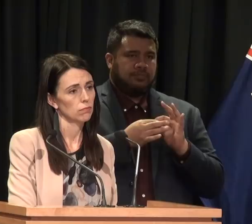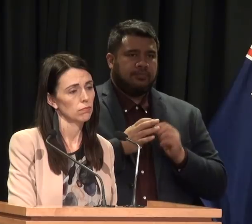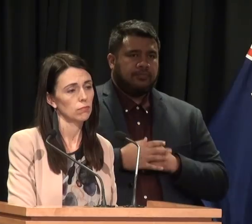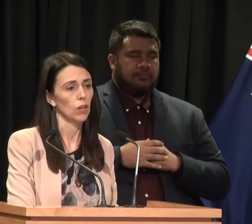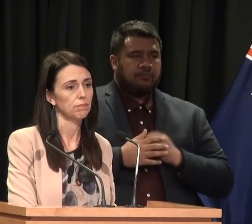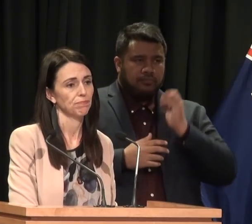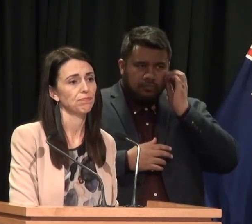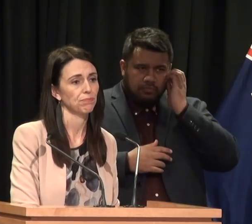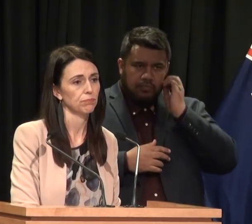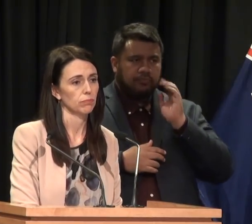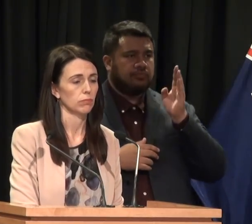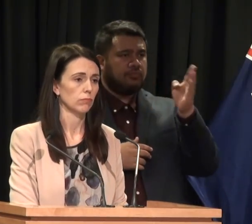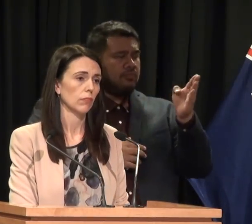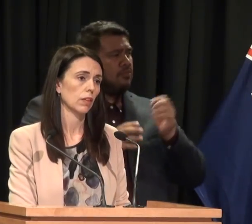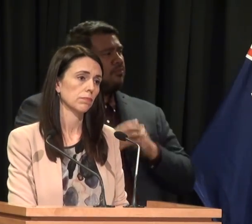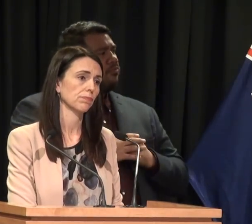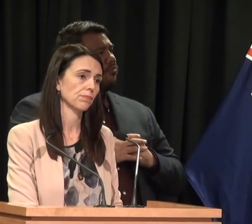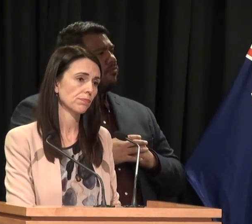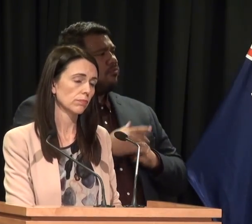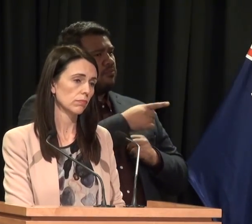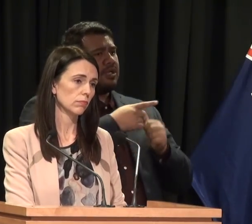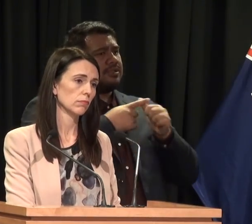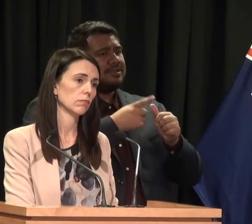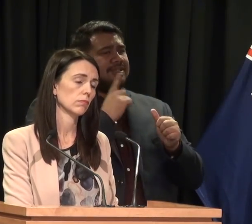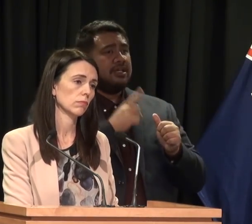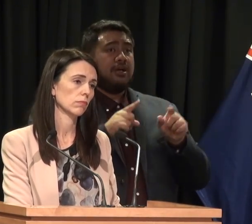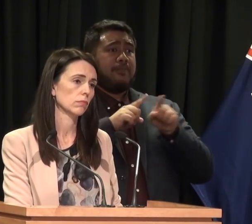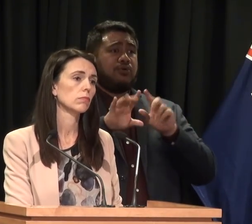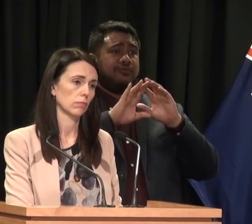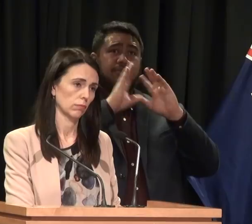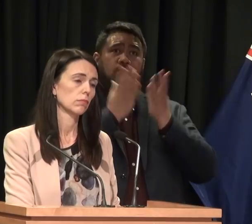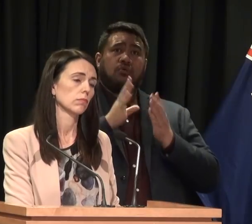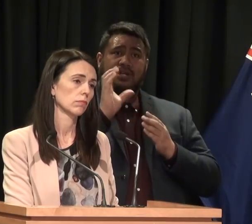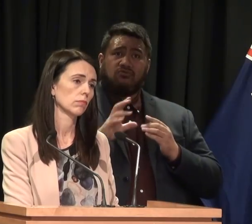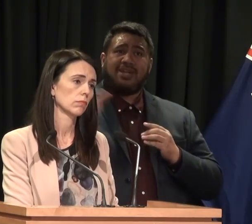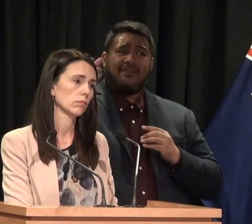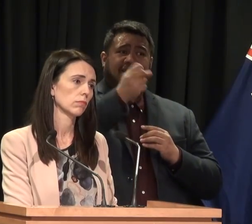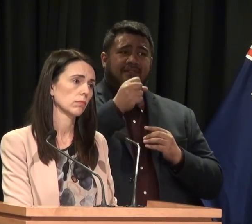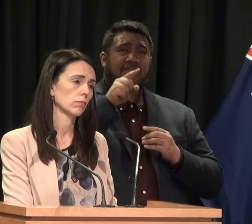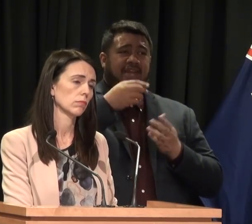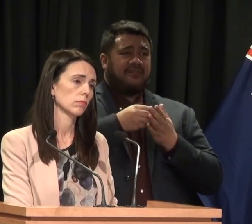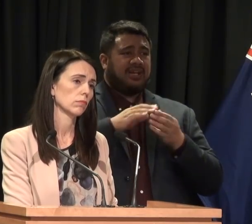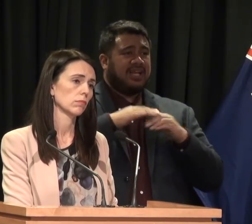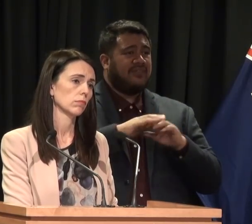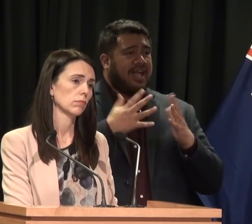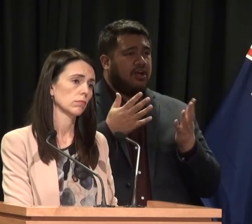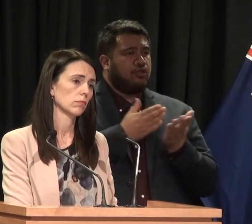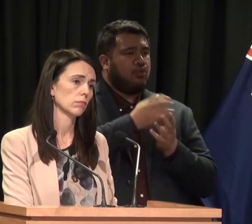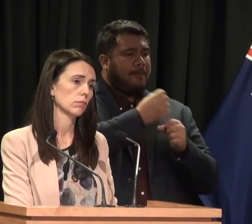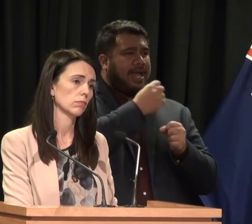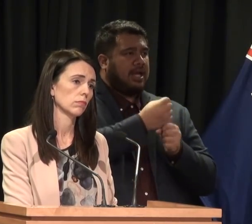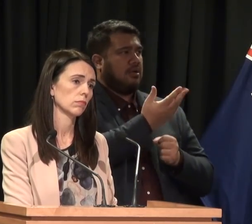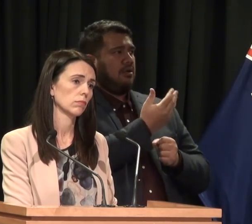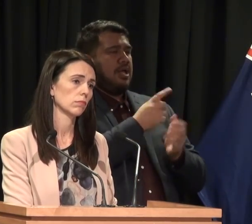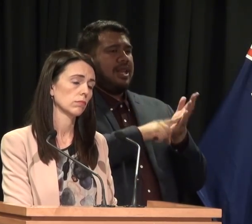No, as I say, the pattern in most countries around the world is that this is funded by a bank levy but as that bank levy is built up, there is sometimes